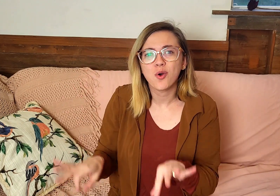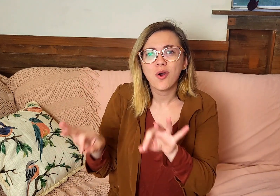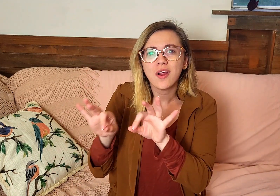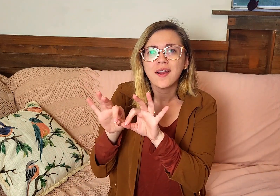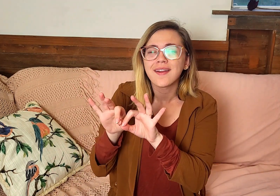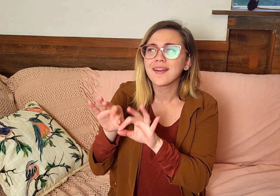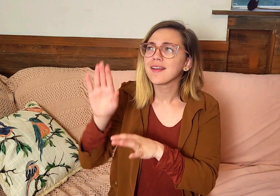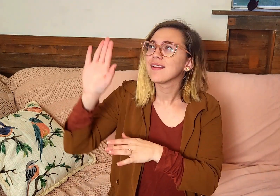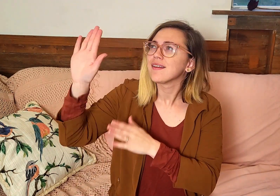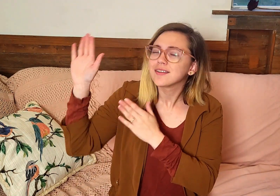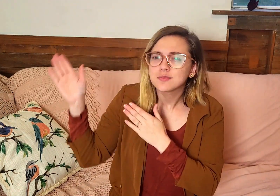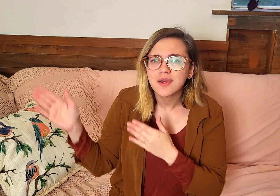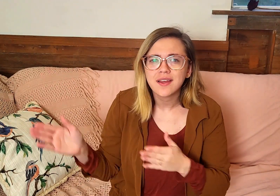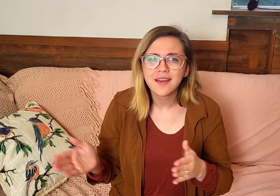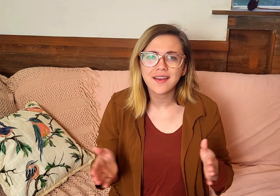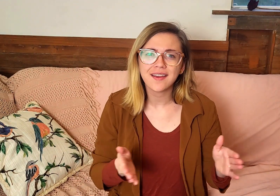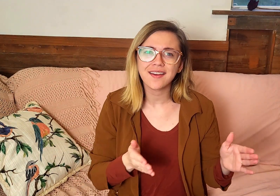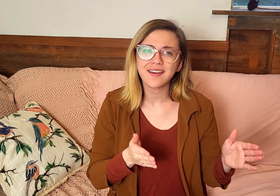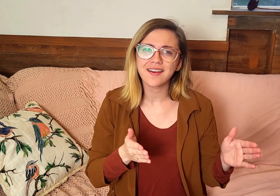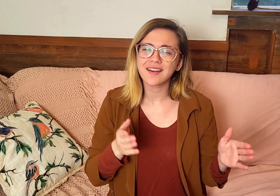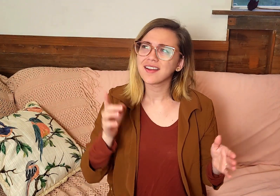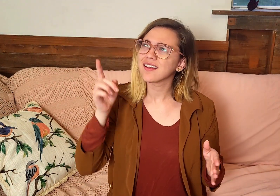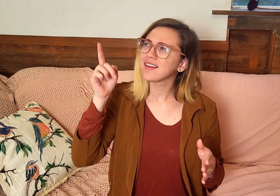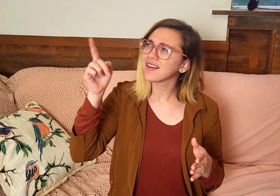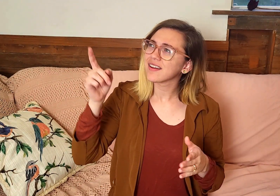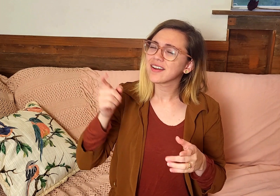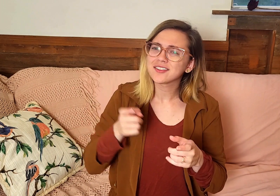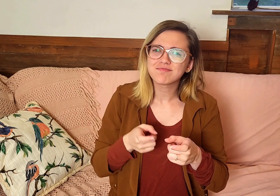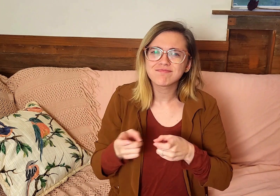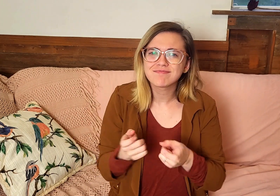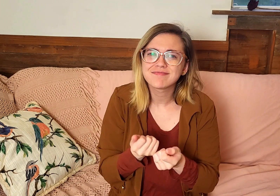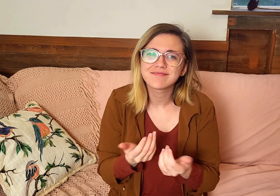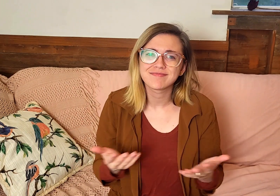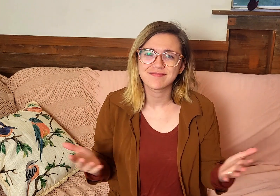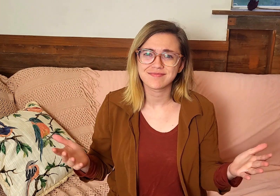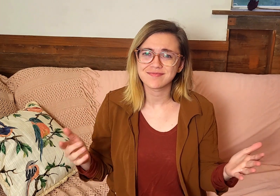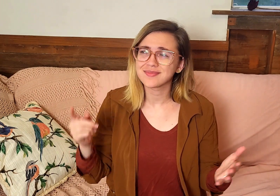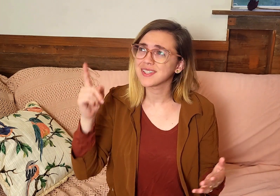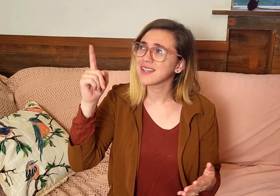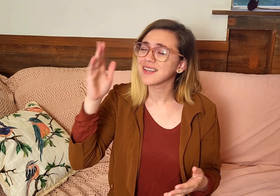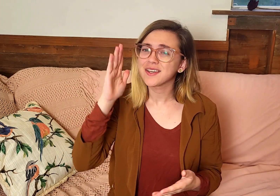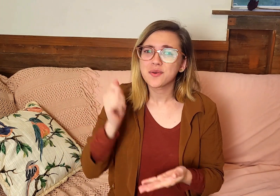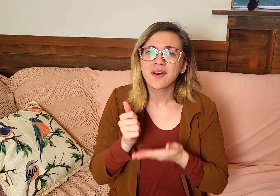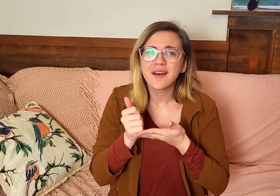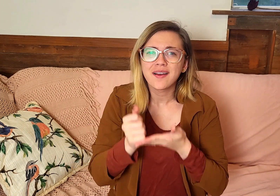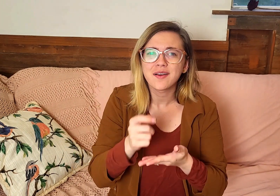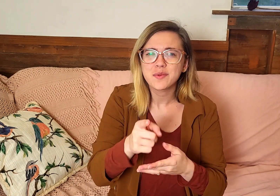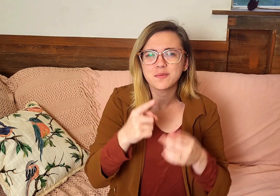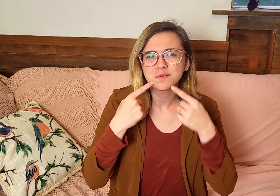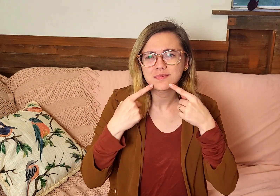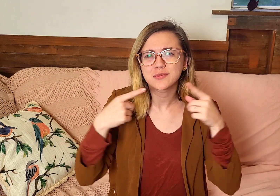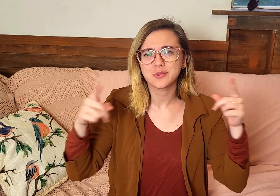mind on what's important in God's plan. He is controlling everything and He will help you succeed.